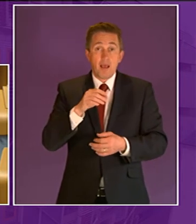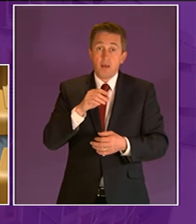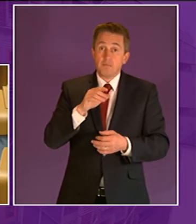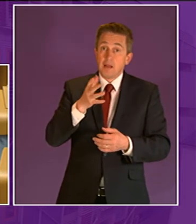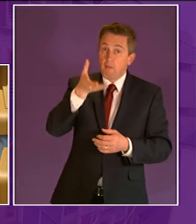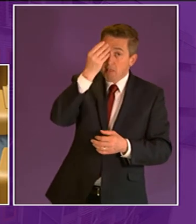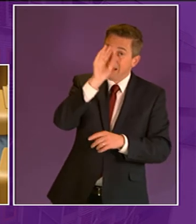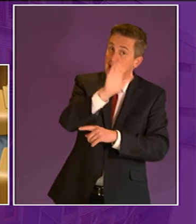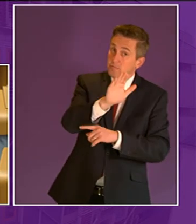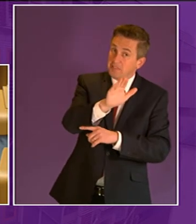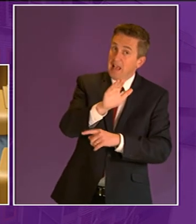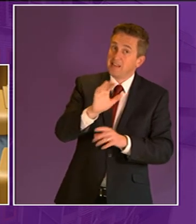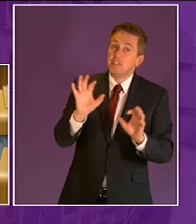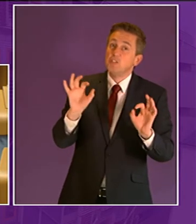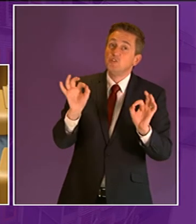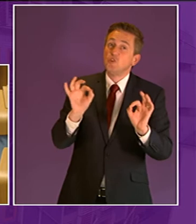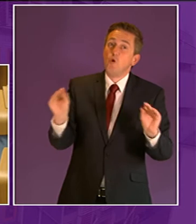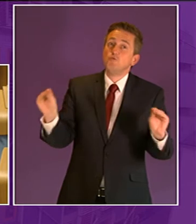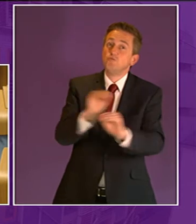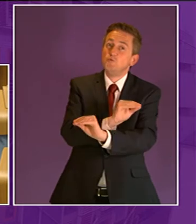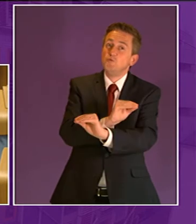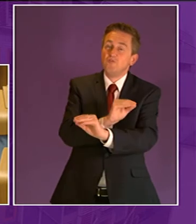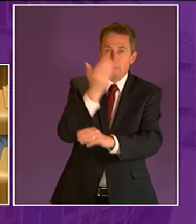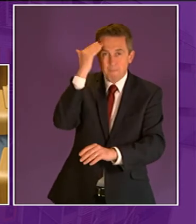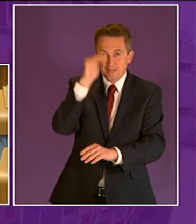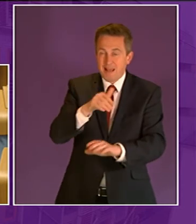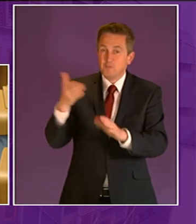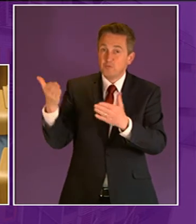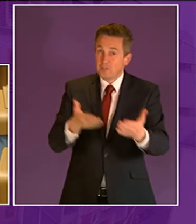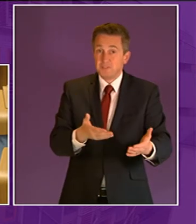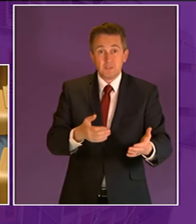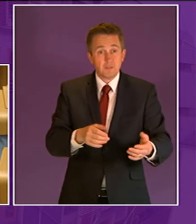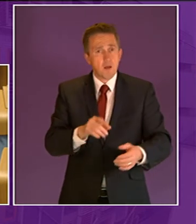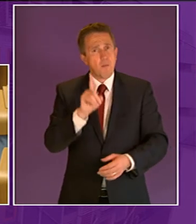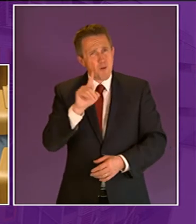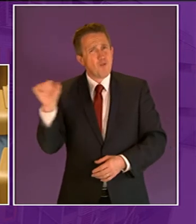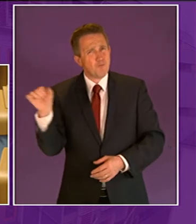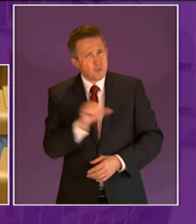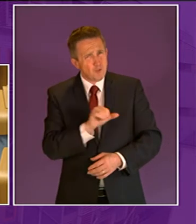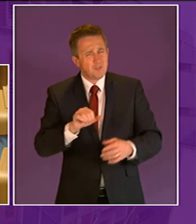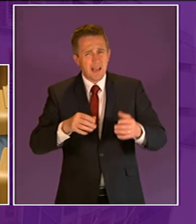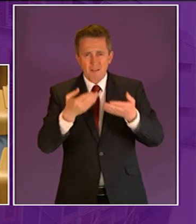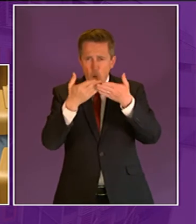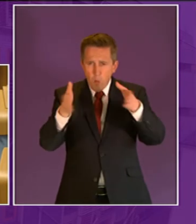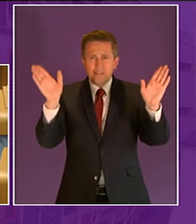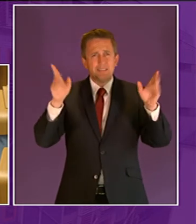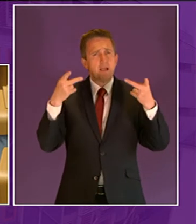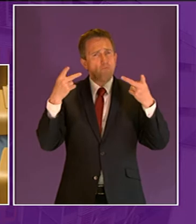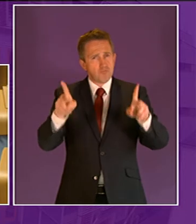outdoors is in any way a substitute for proper mental health services it is clear that we must adopt a holistic approach to improving mental health in scotland